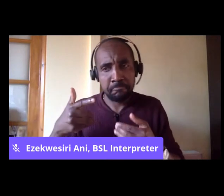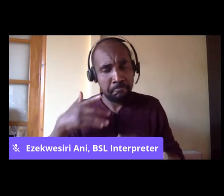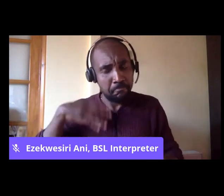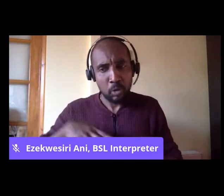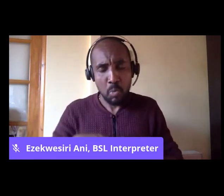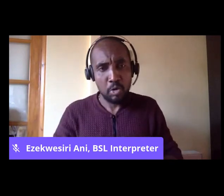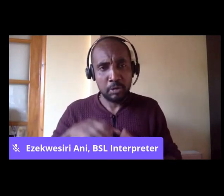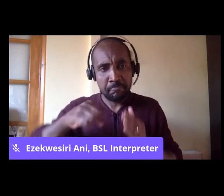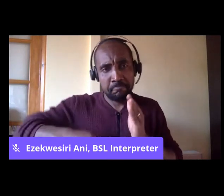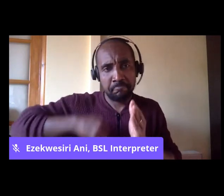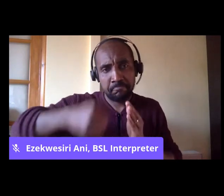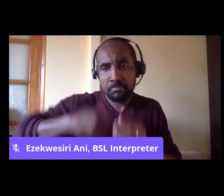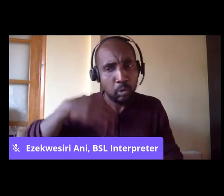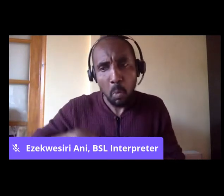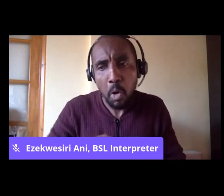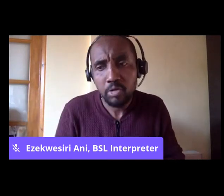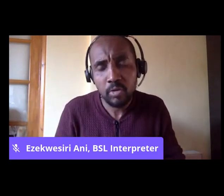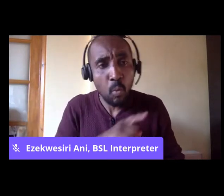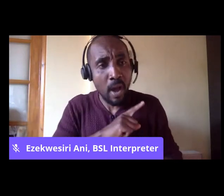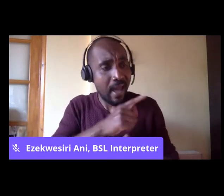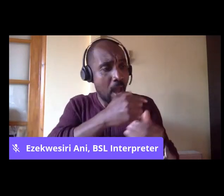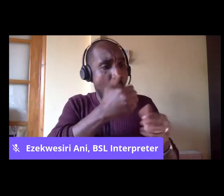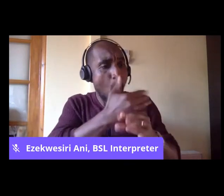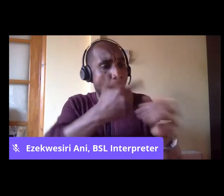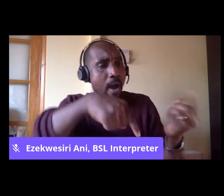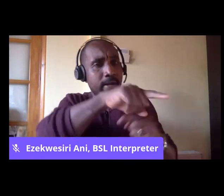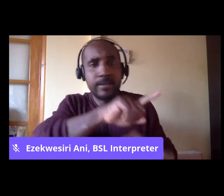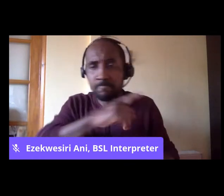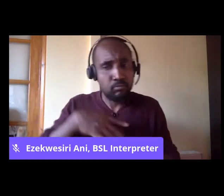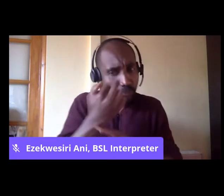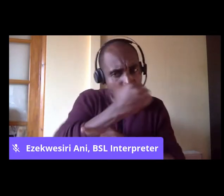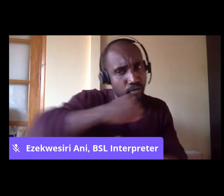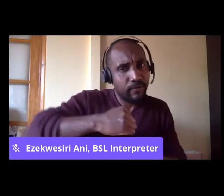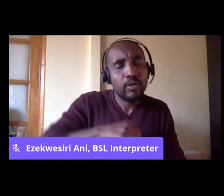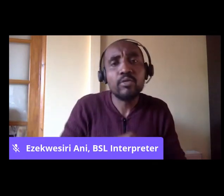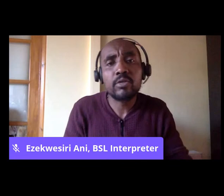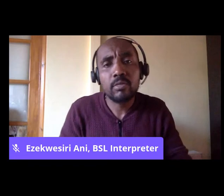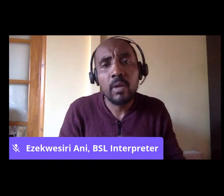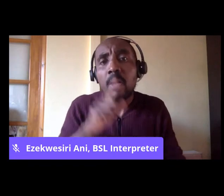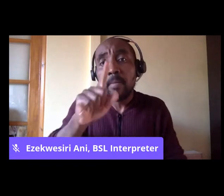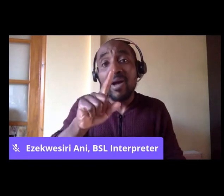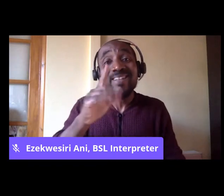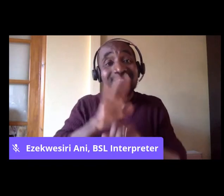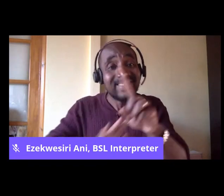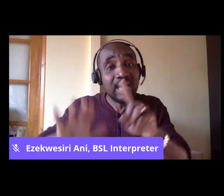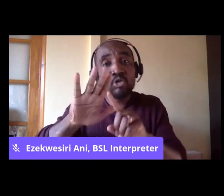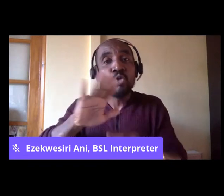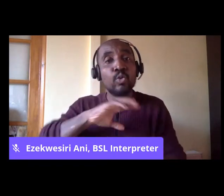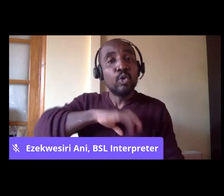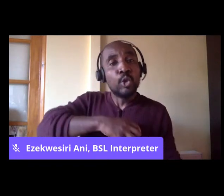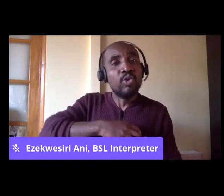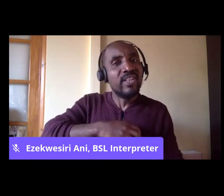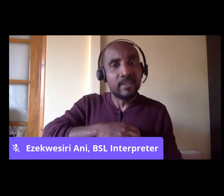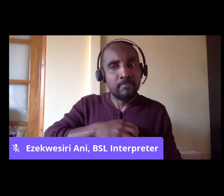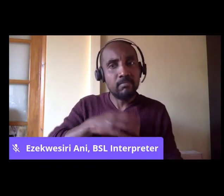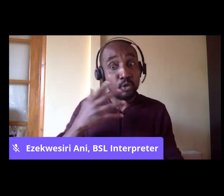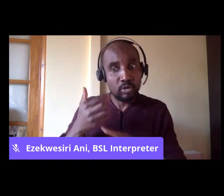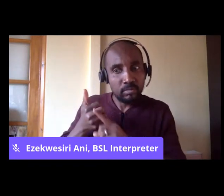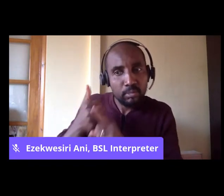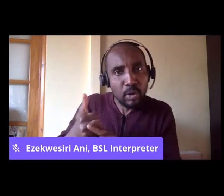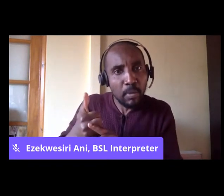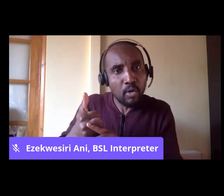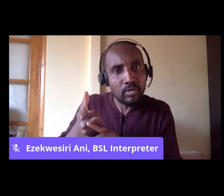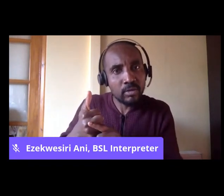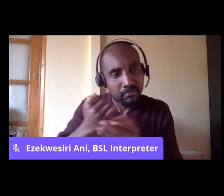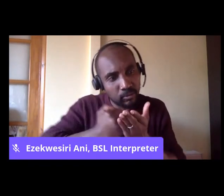this leadership on the part of the national and regional trade unions to dispute this. And so it was